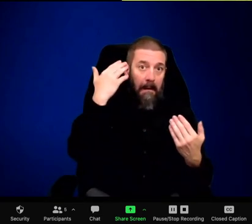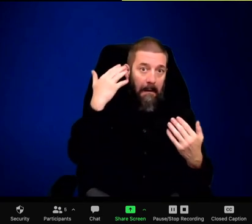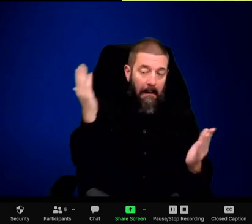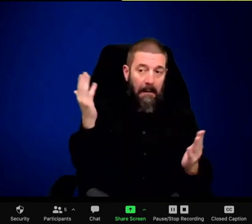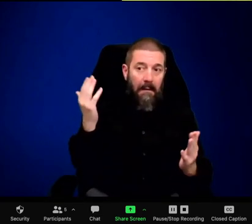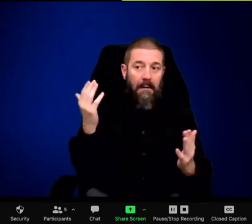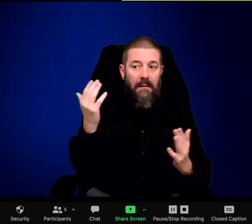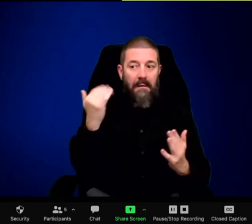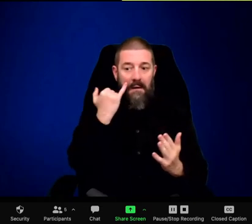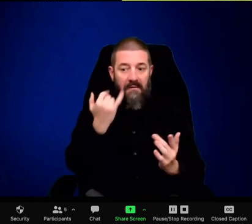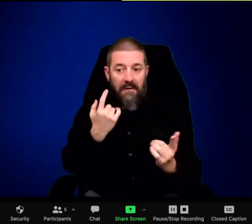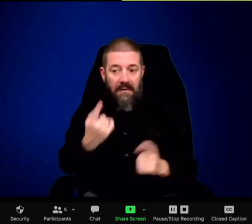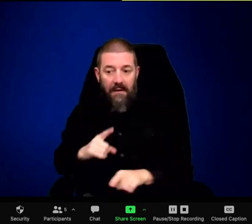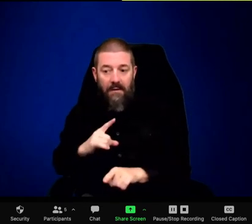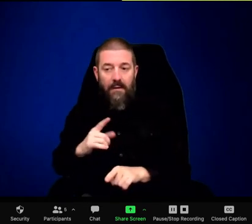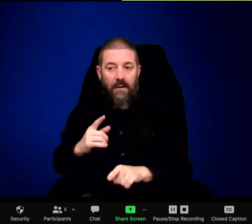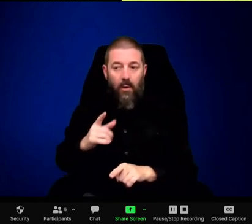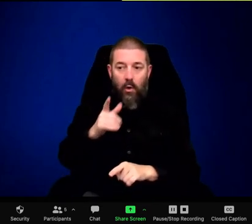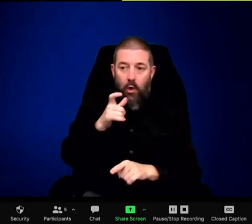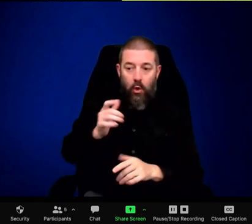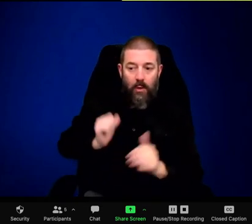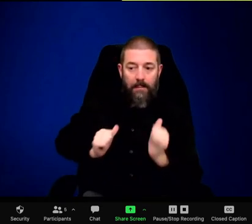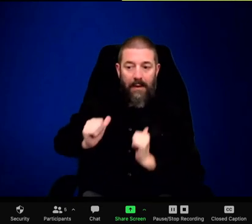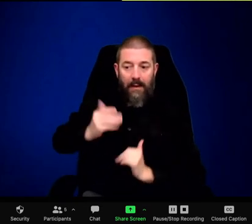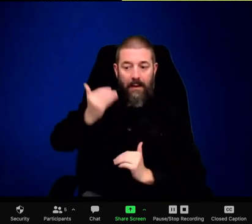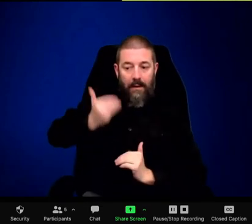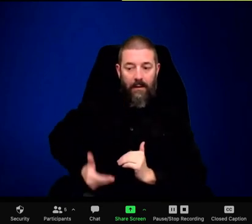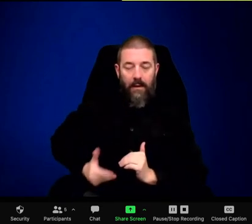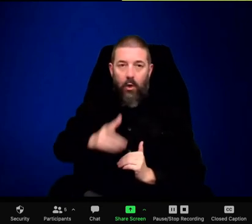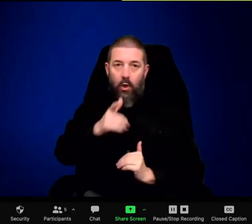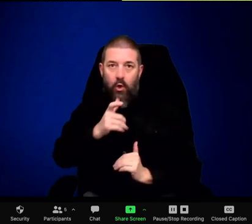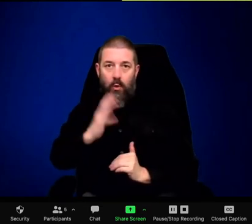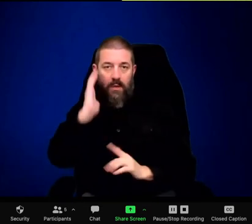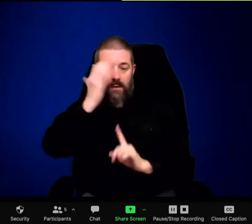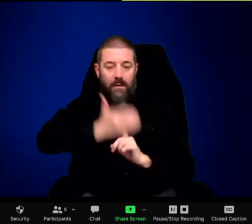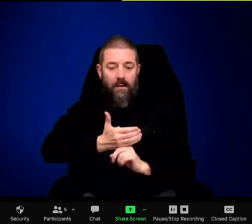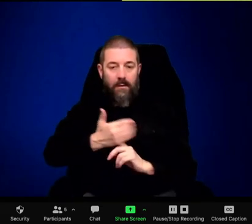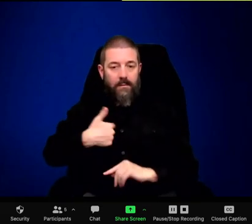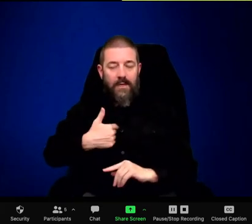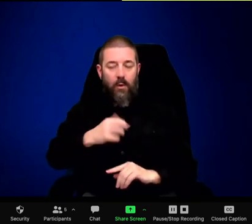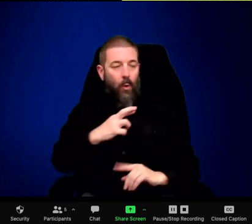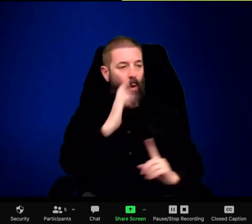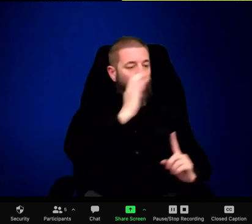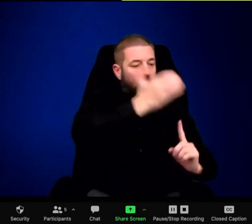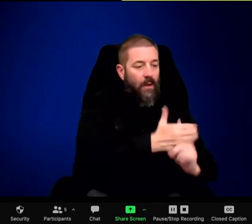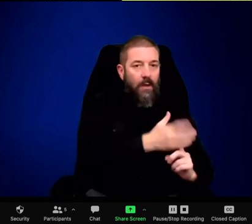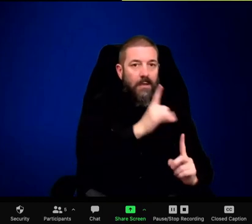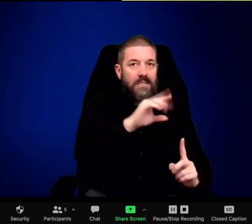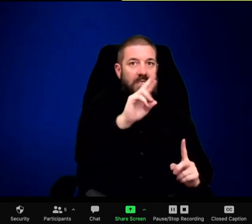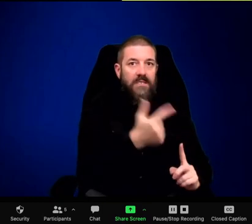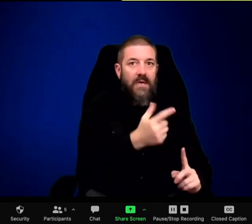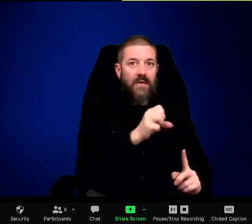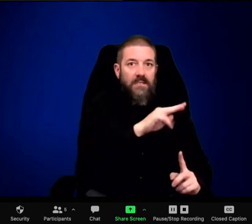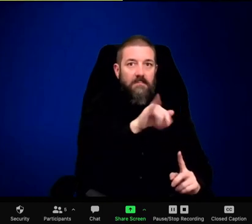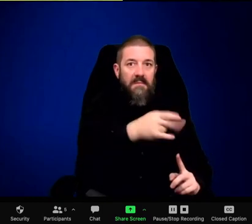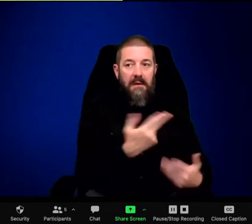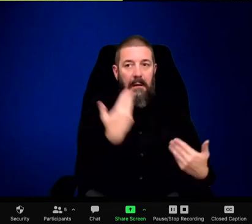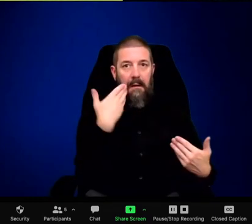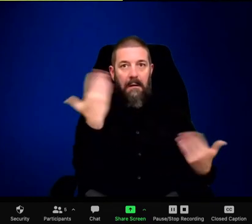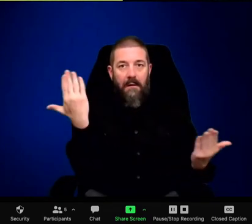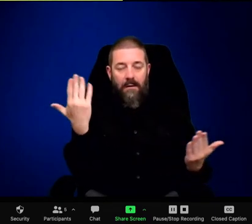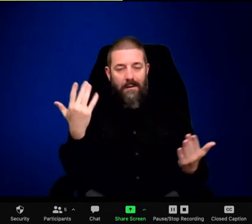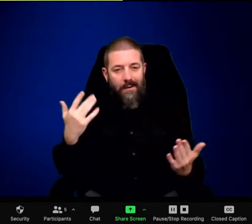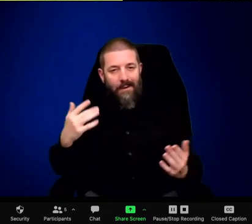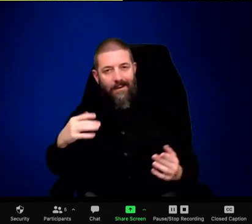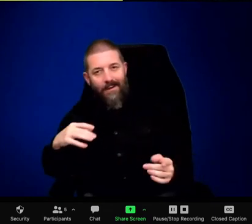So, that might be next. And then maybe movies, things like that. So, um, you may know that before my books,